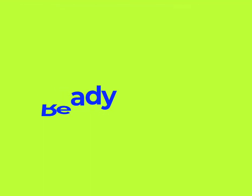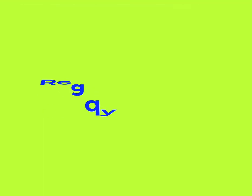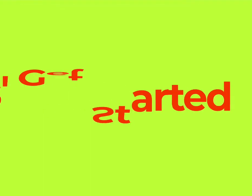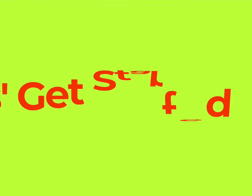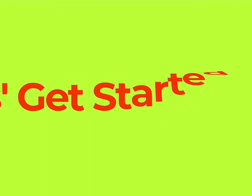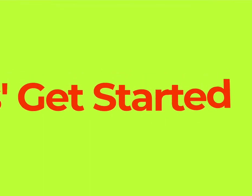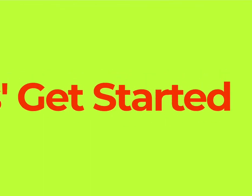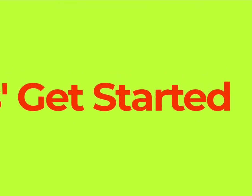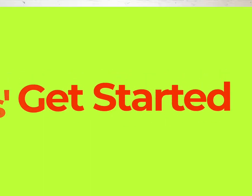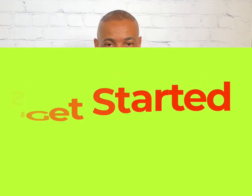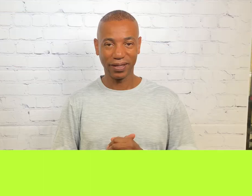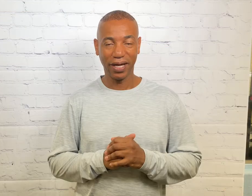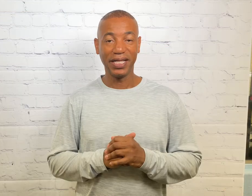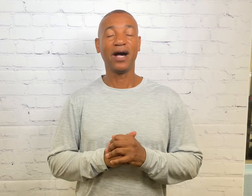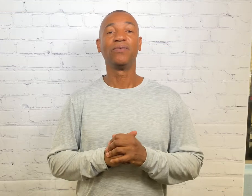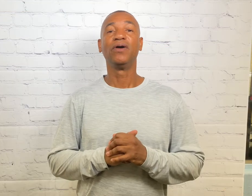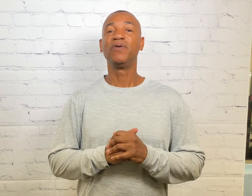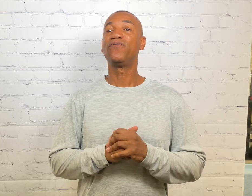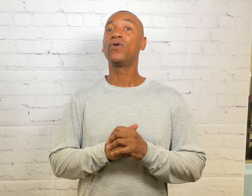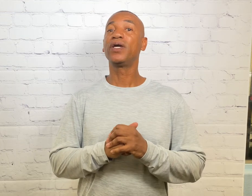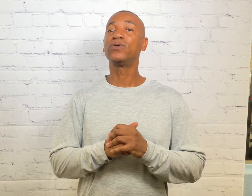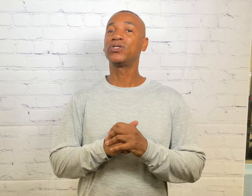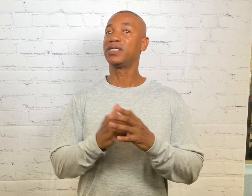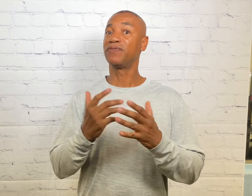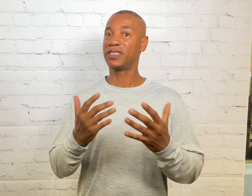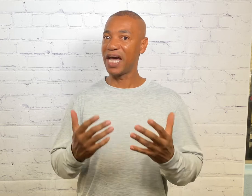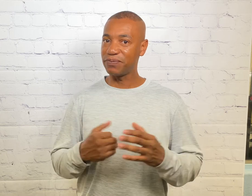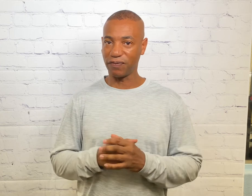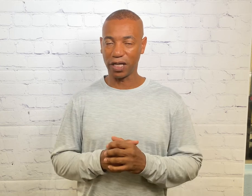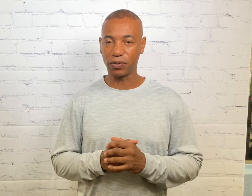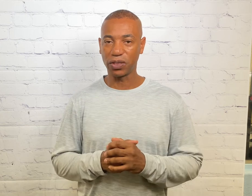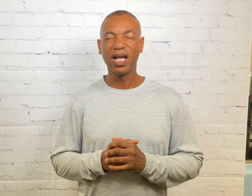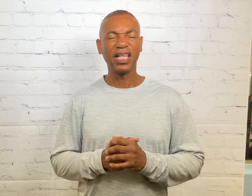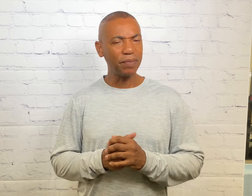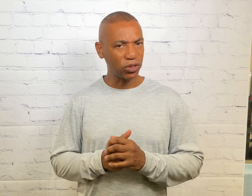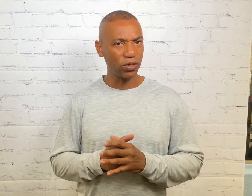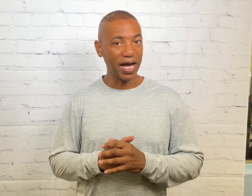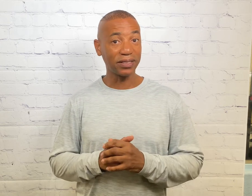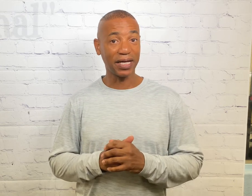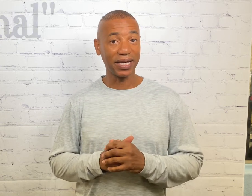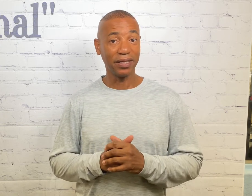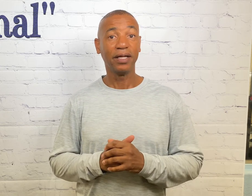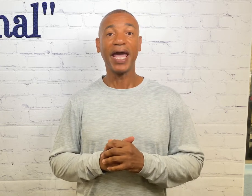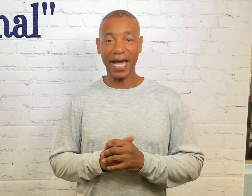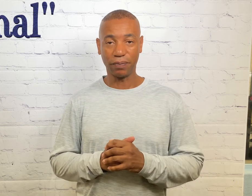Let's get started. Now before we go to the different types of animals let me show you how to sign animal.